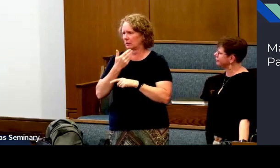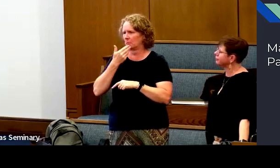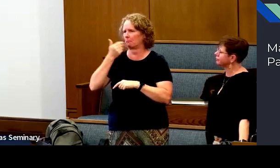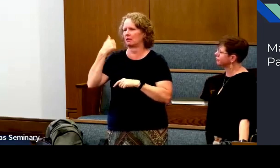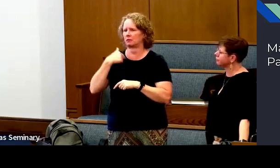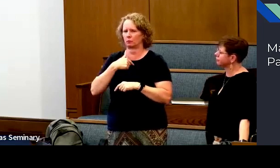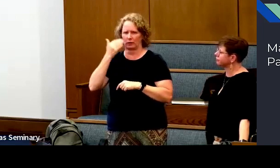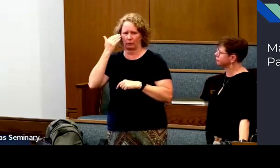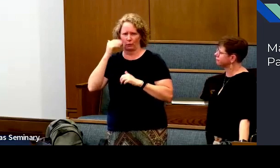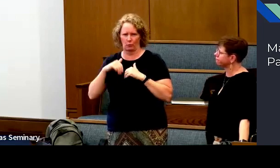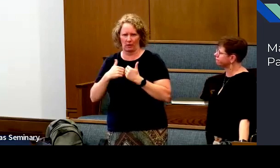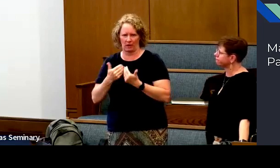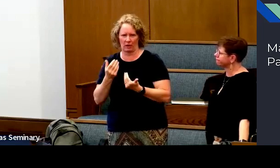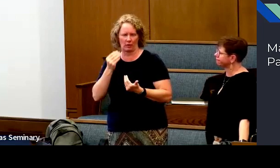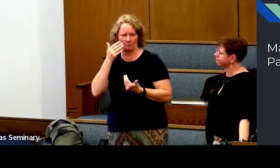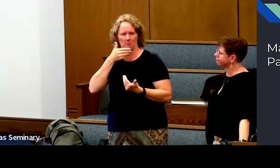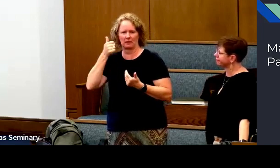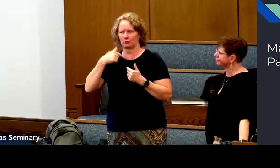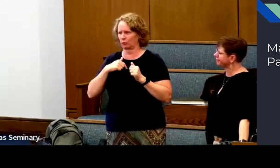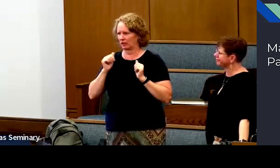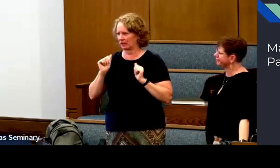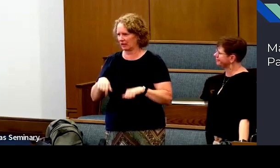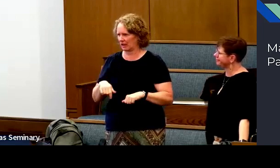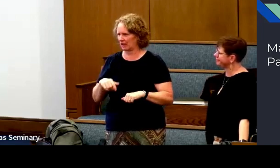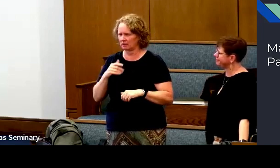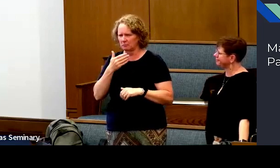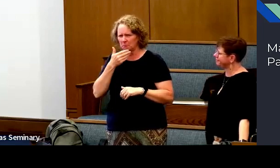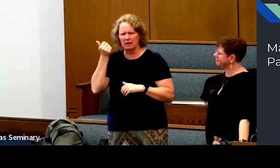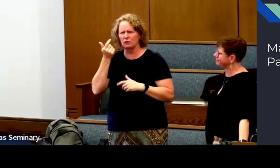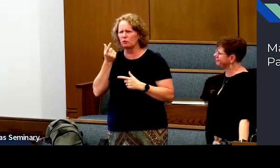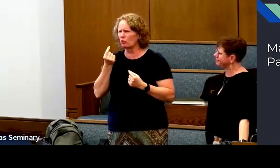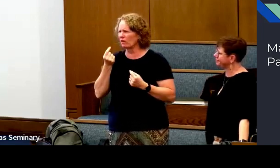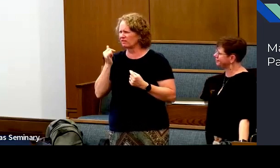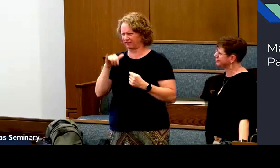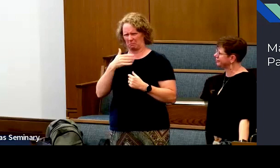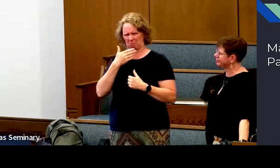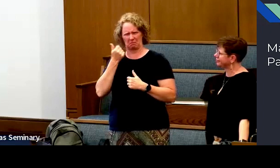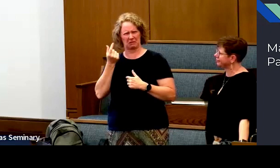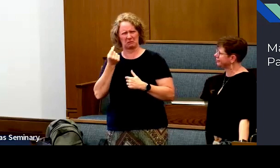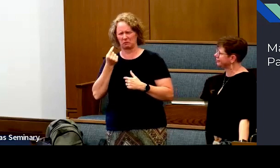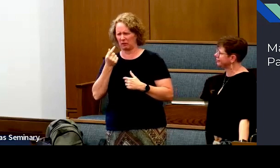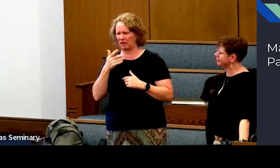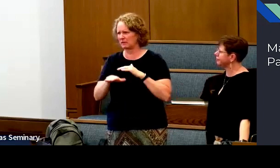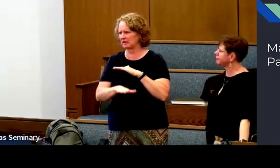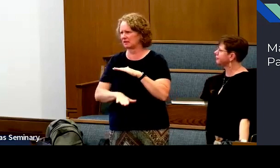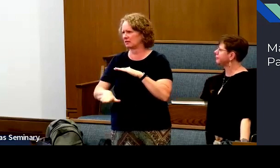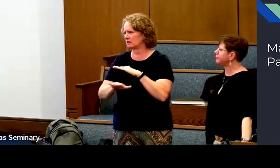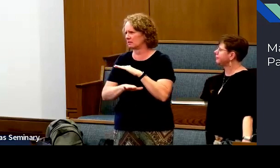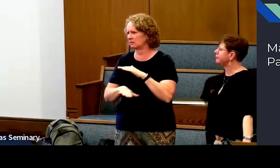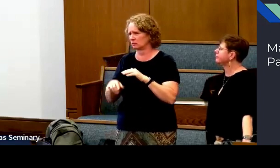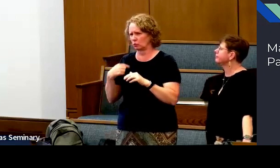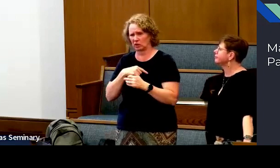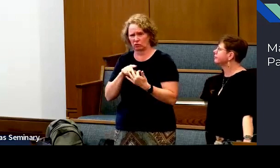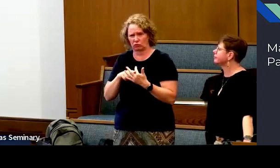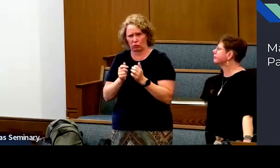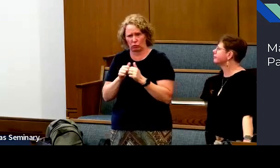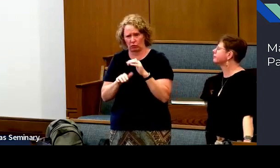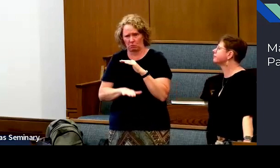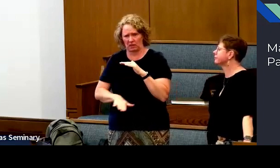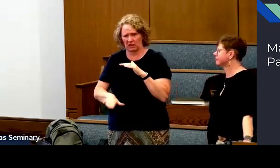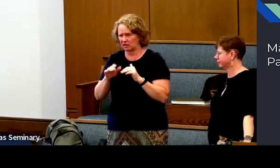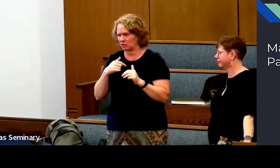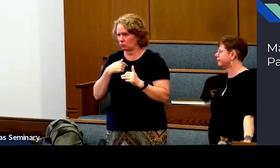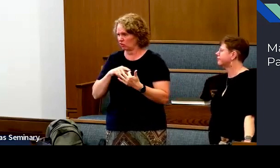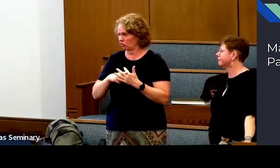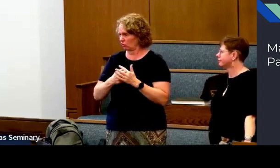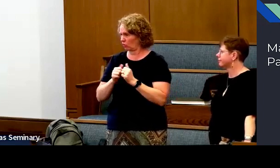And it's important, obviously, to continue to live righteously. Live as best we can. Do the best that you